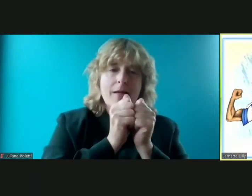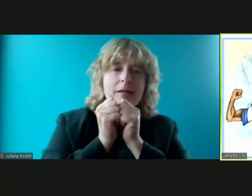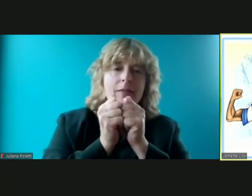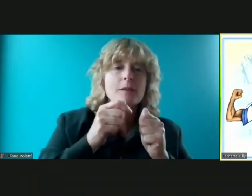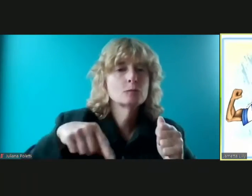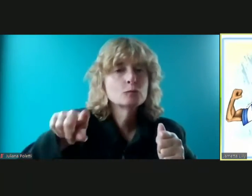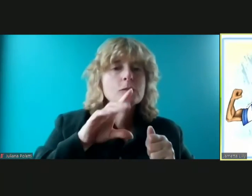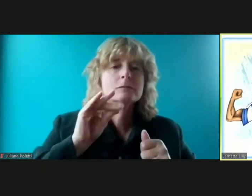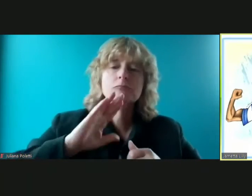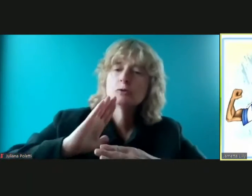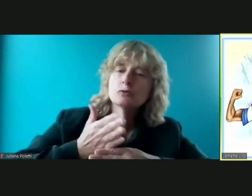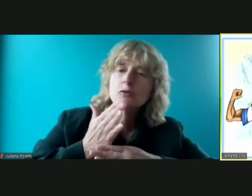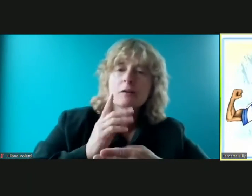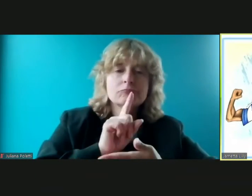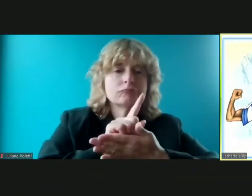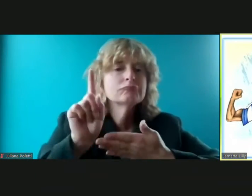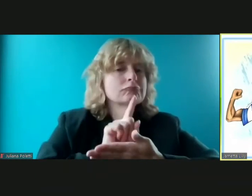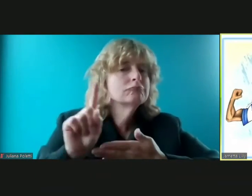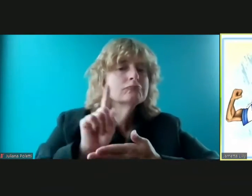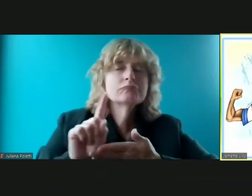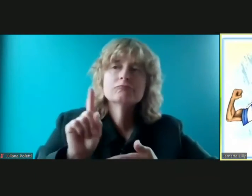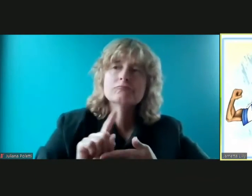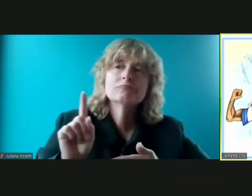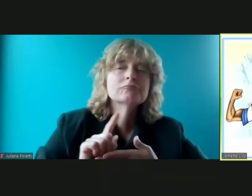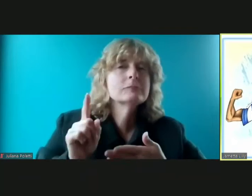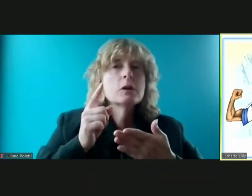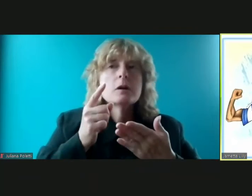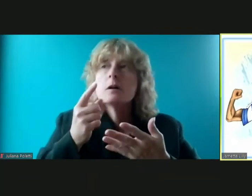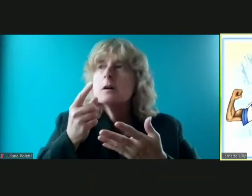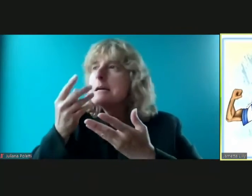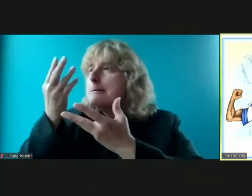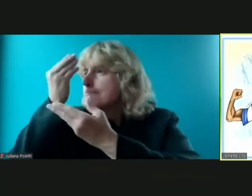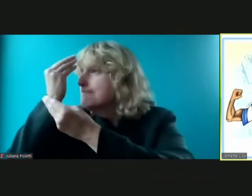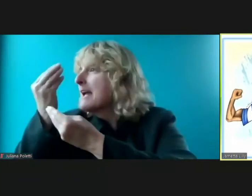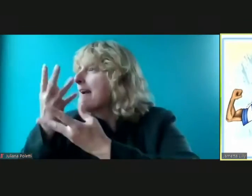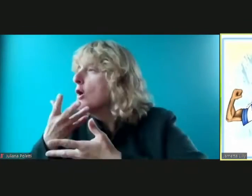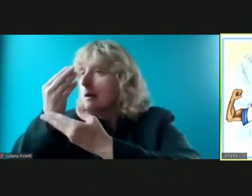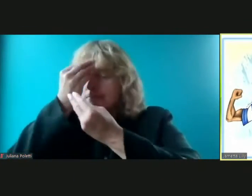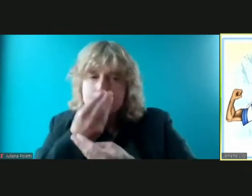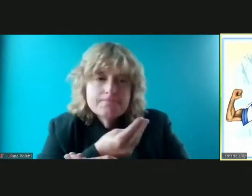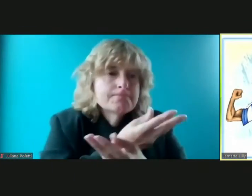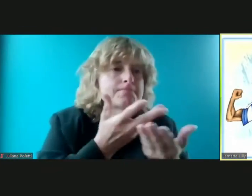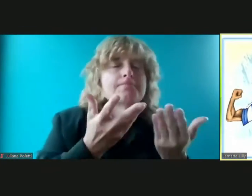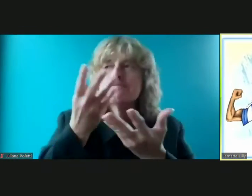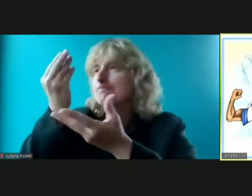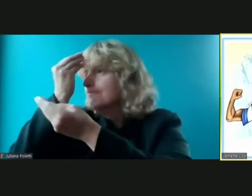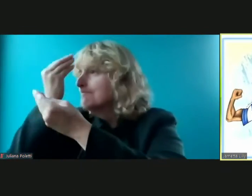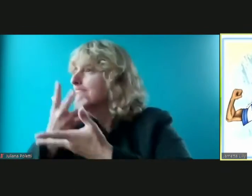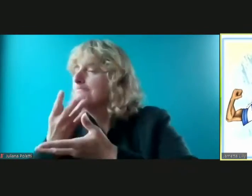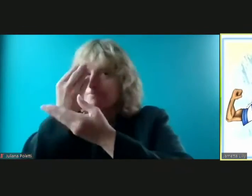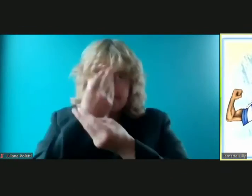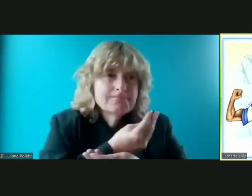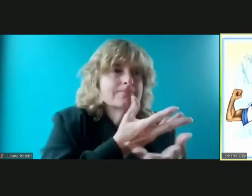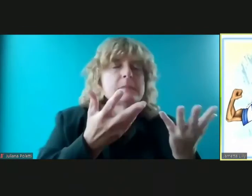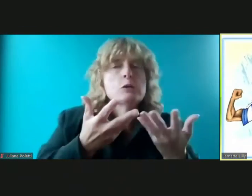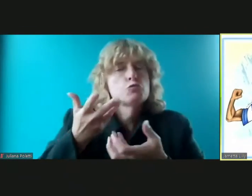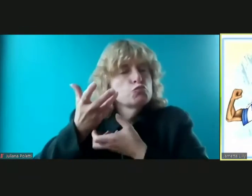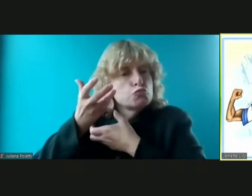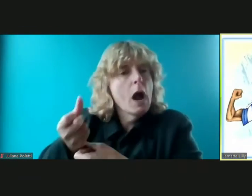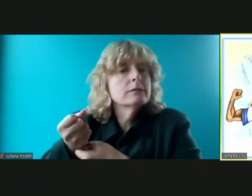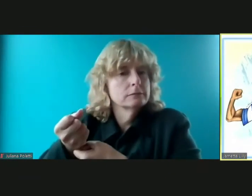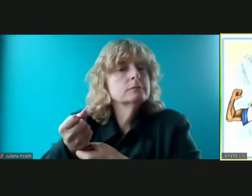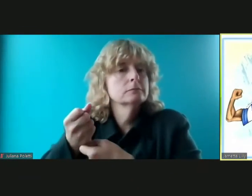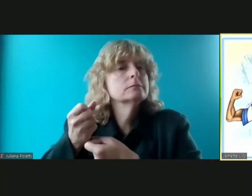resources for our community um as we all try to stay safe and sane through the reality of